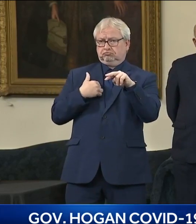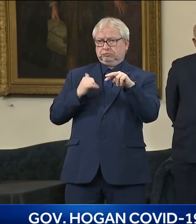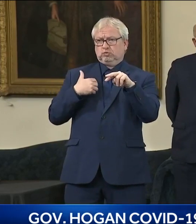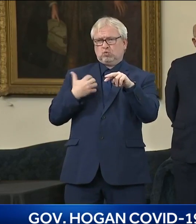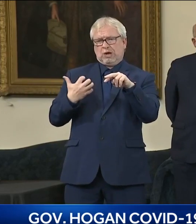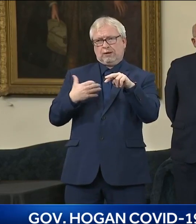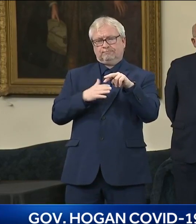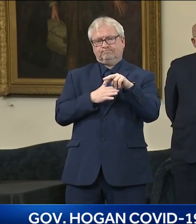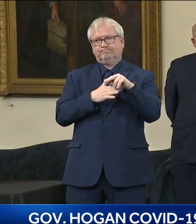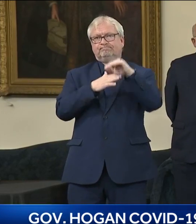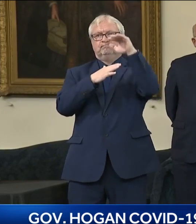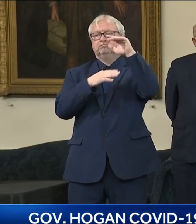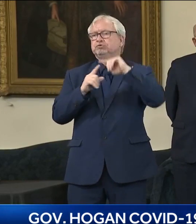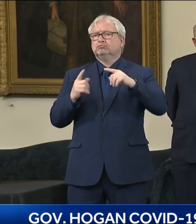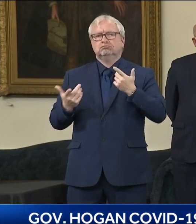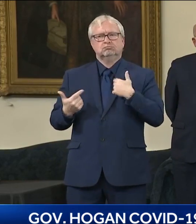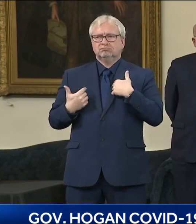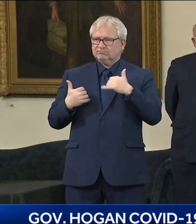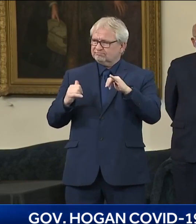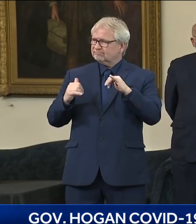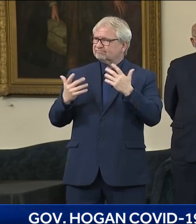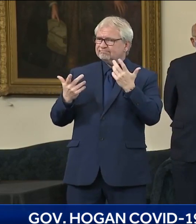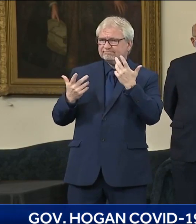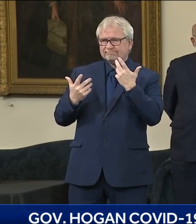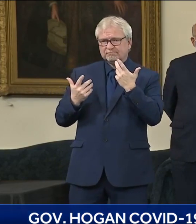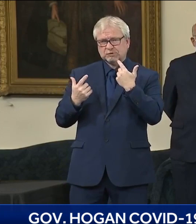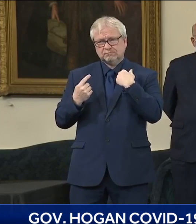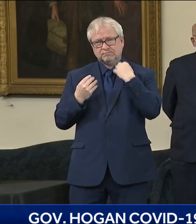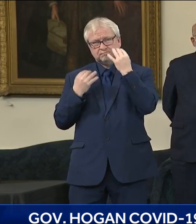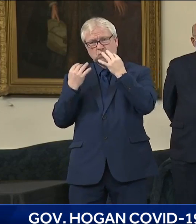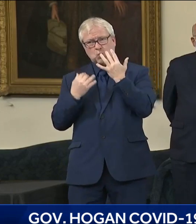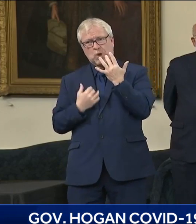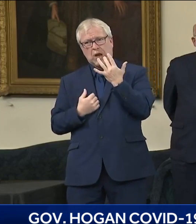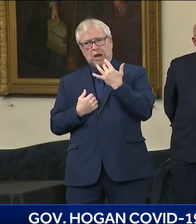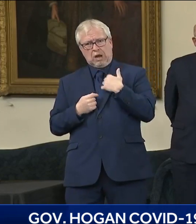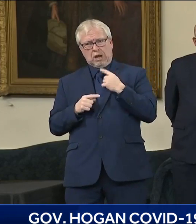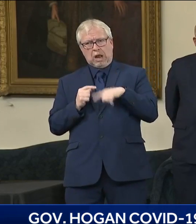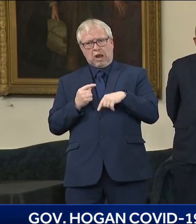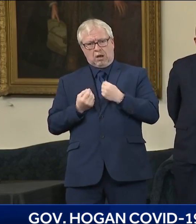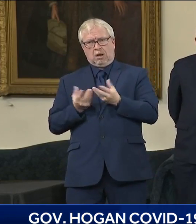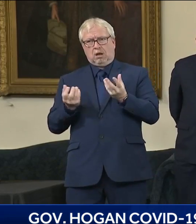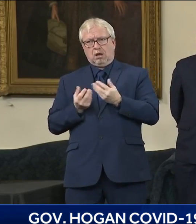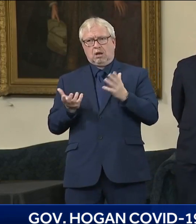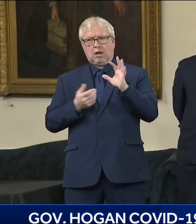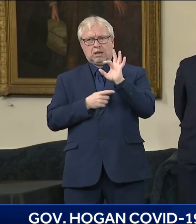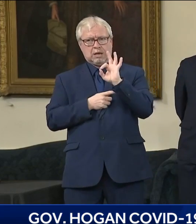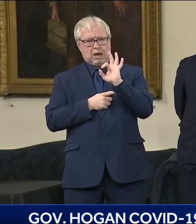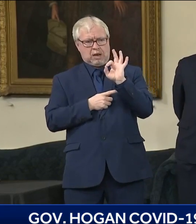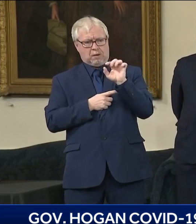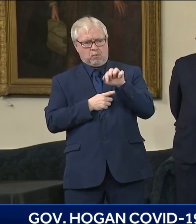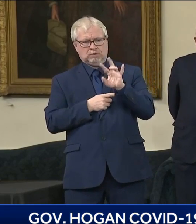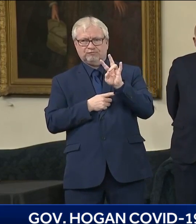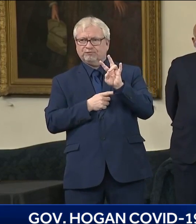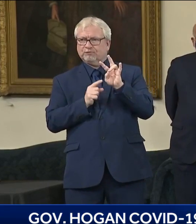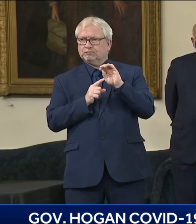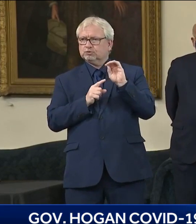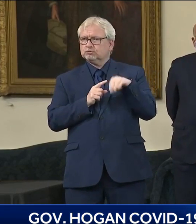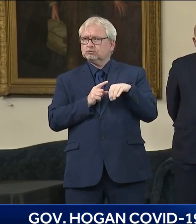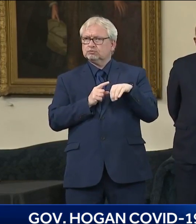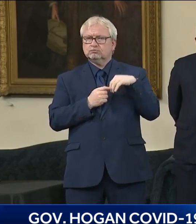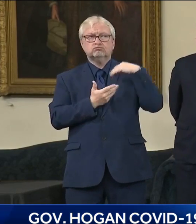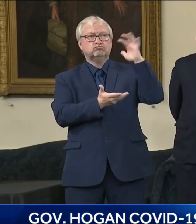.7% of all the doses we had and yet we were somehow showing up lower in a ranking of percentages of